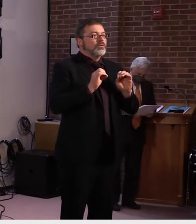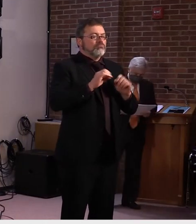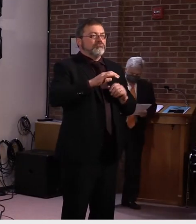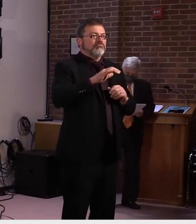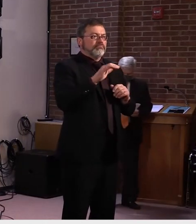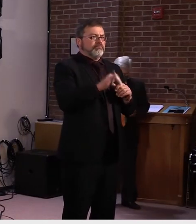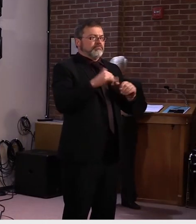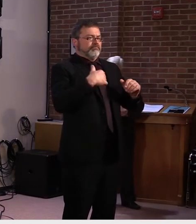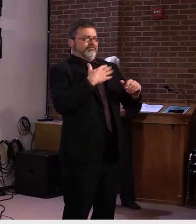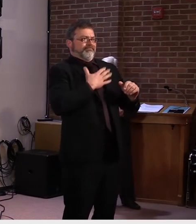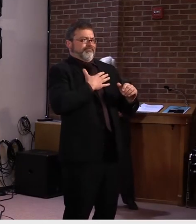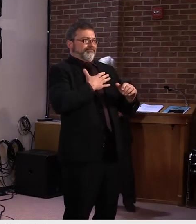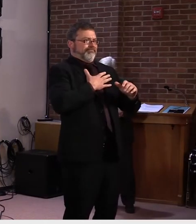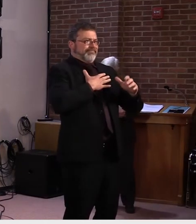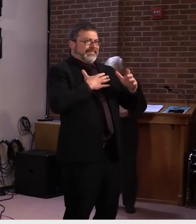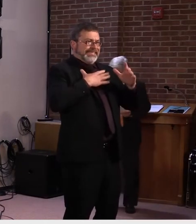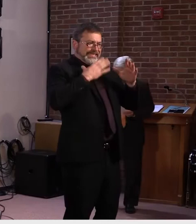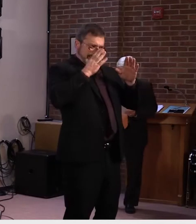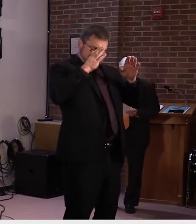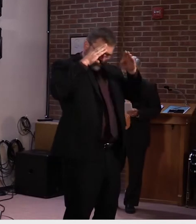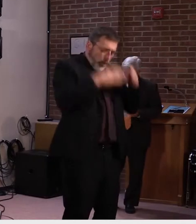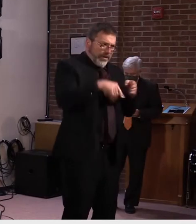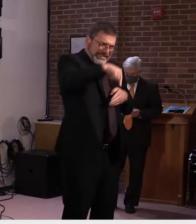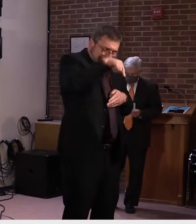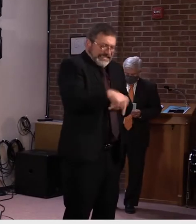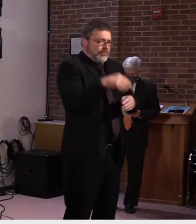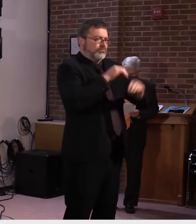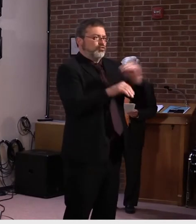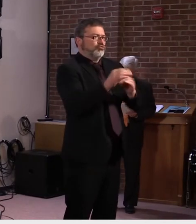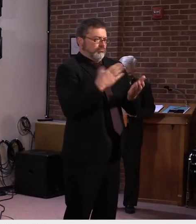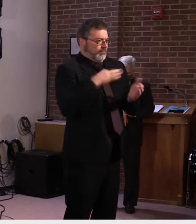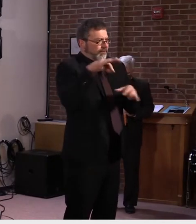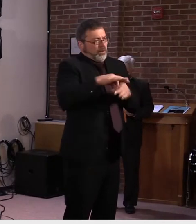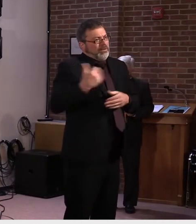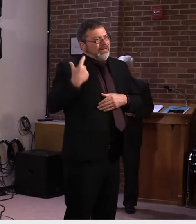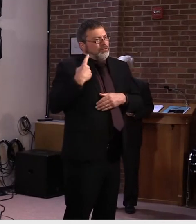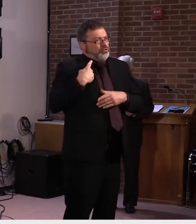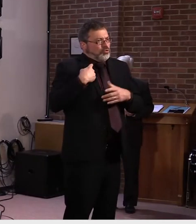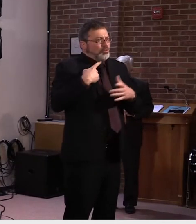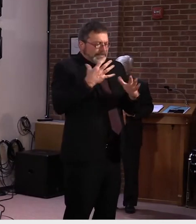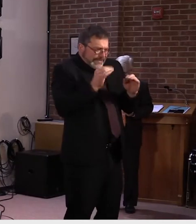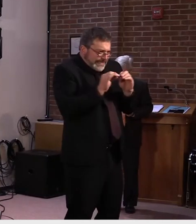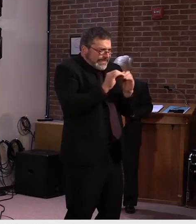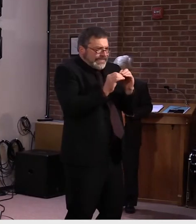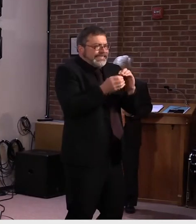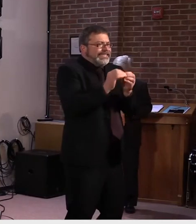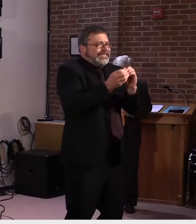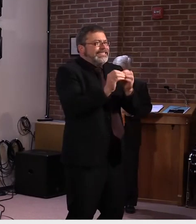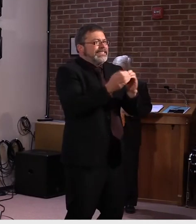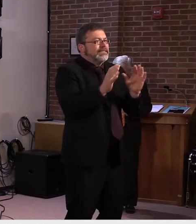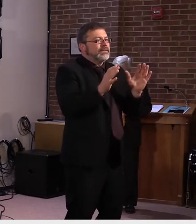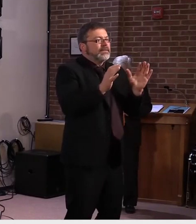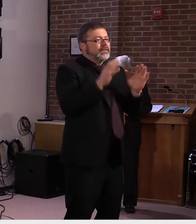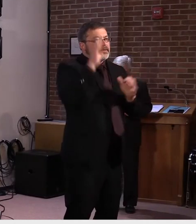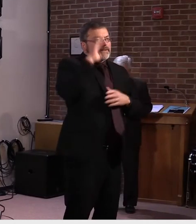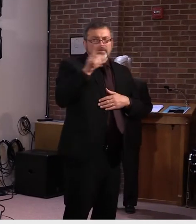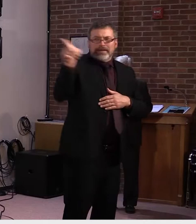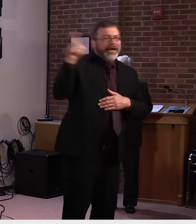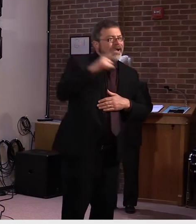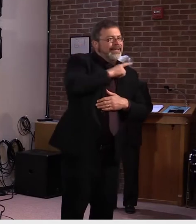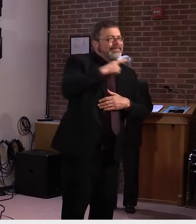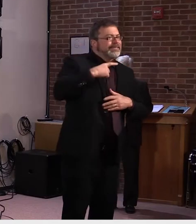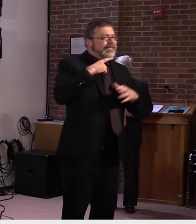Some of you might remember this has been one area of significant debate with the legislature. In addition